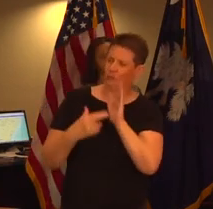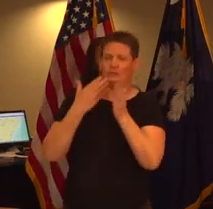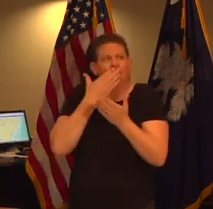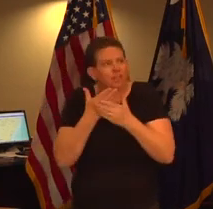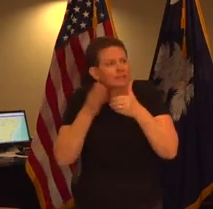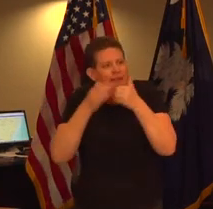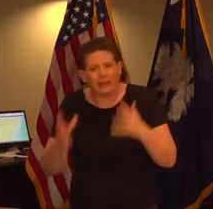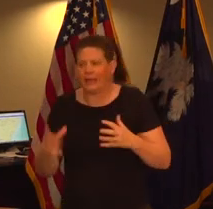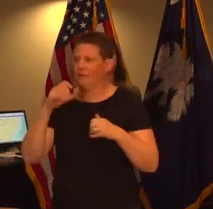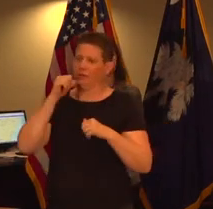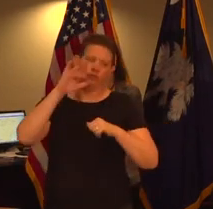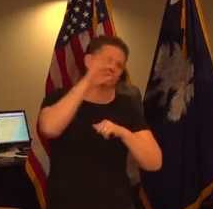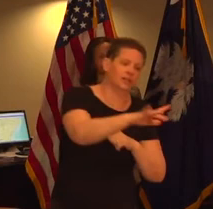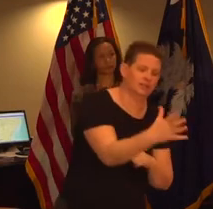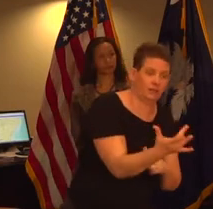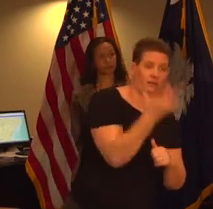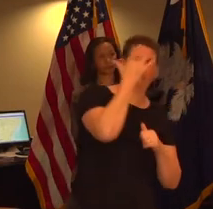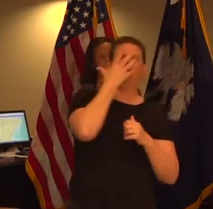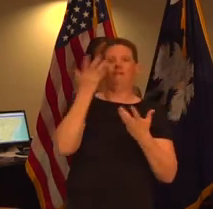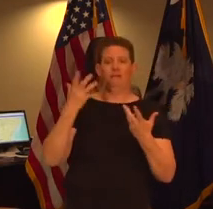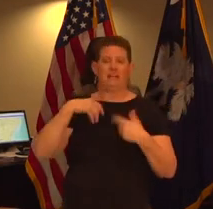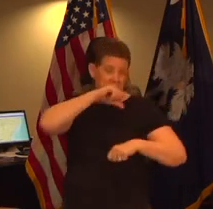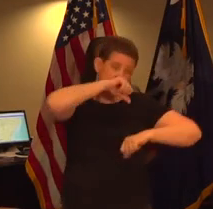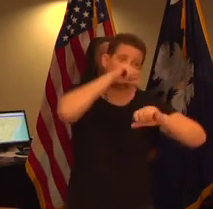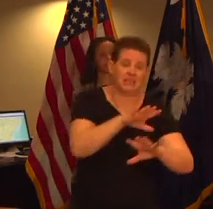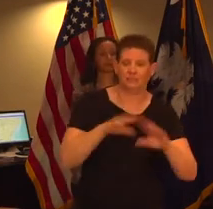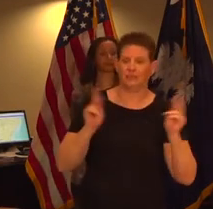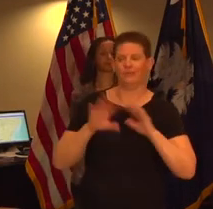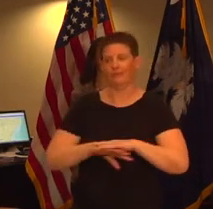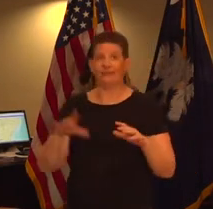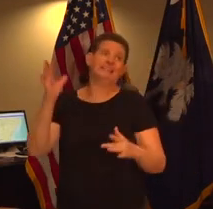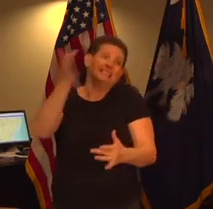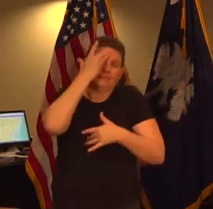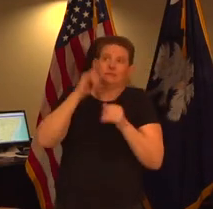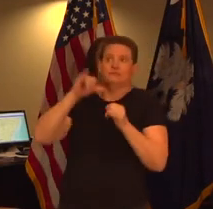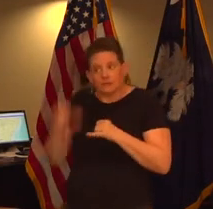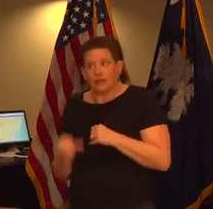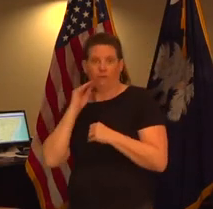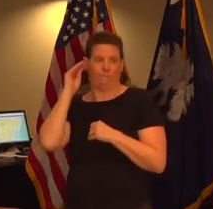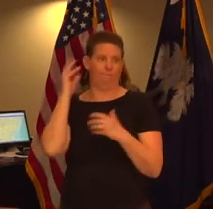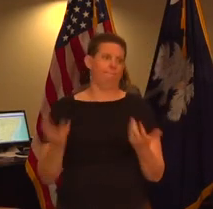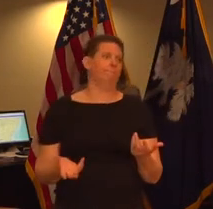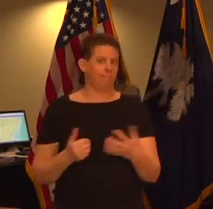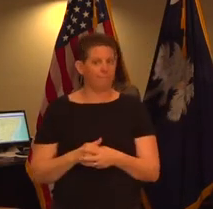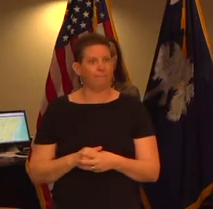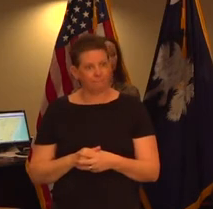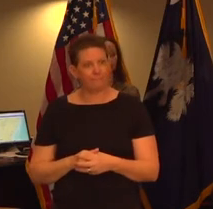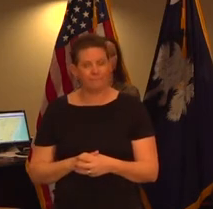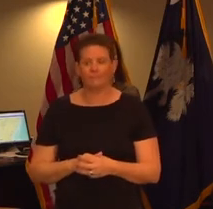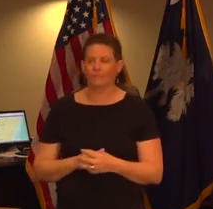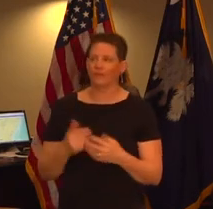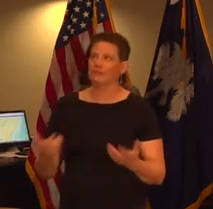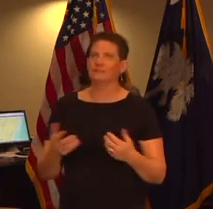things and then touch your eyes nose and mouth don't sneeze on people if you're sick stay home uh look in on your on